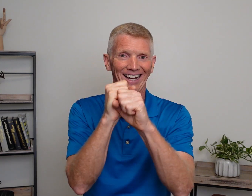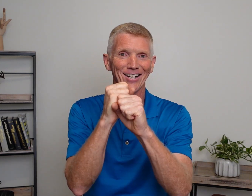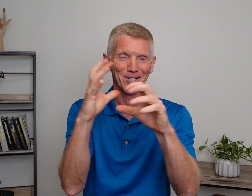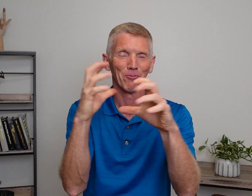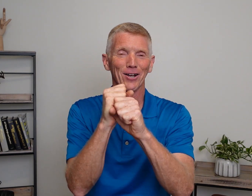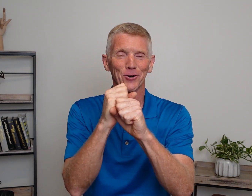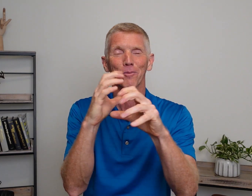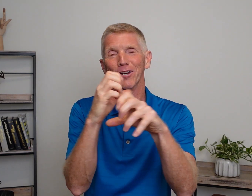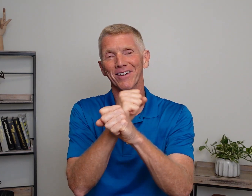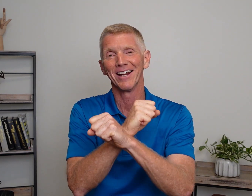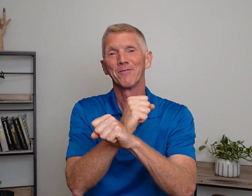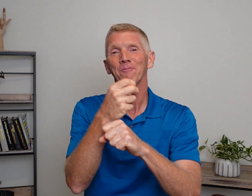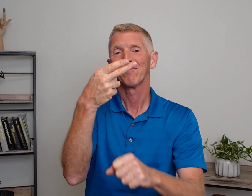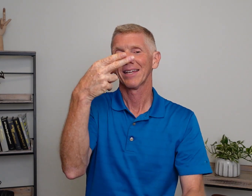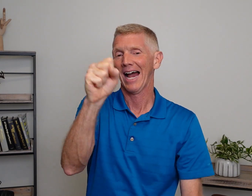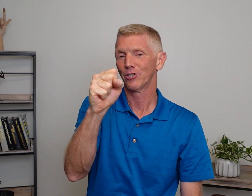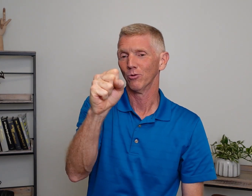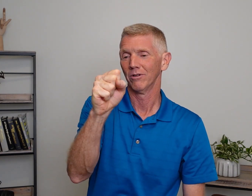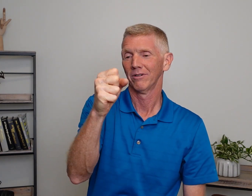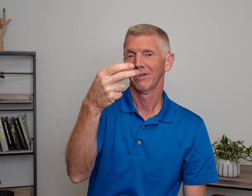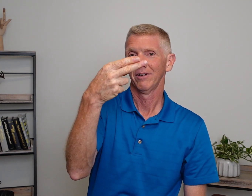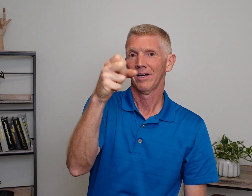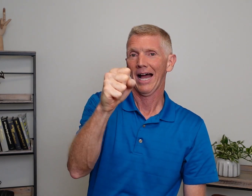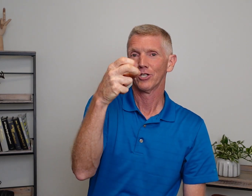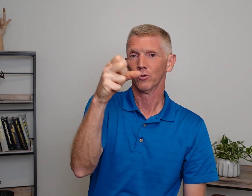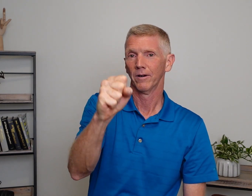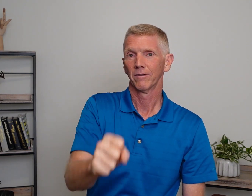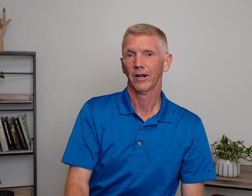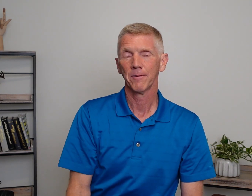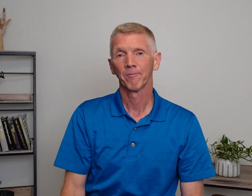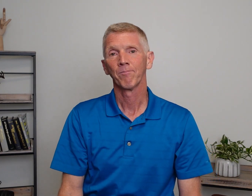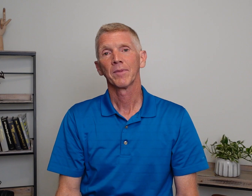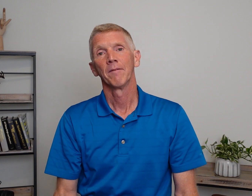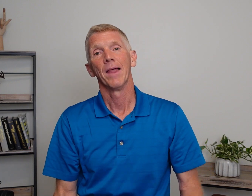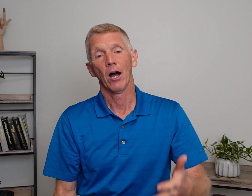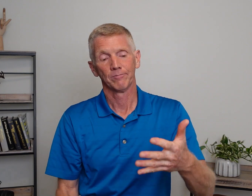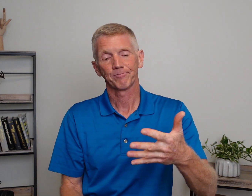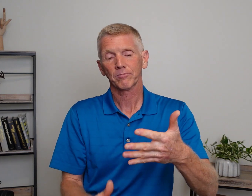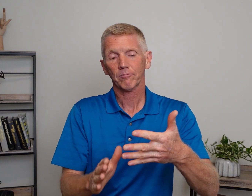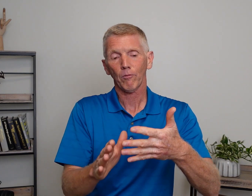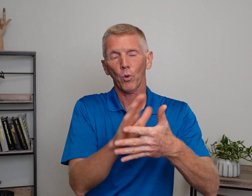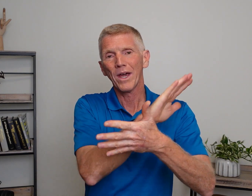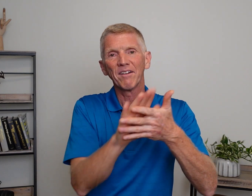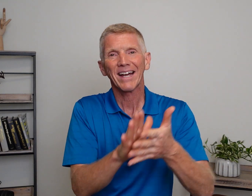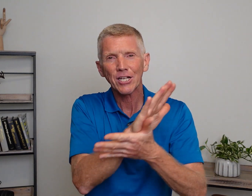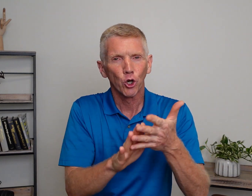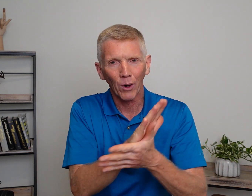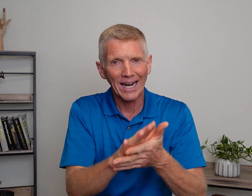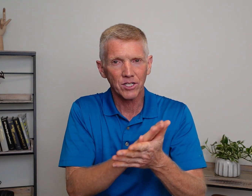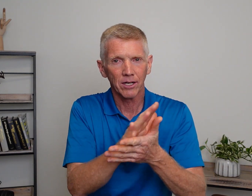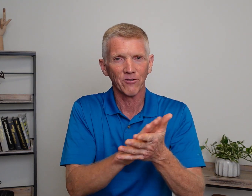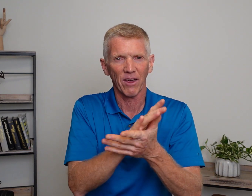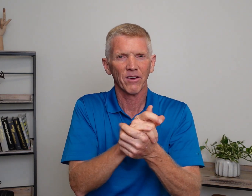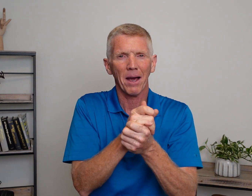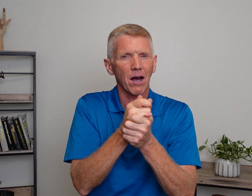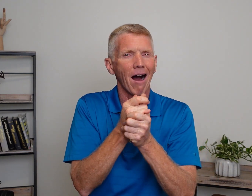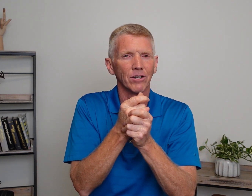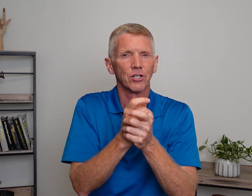Okay? Just summarize it to abbreviate. High school. High school. All right? Now, we have different kinds of grades. Think about college.